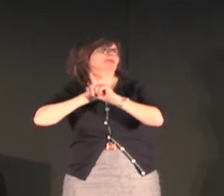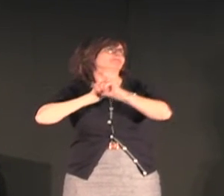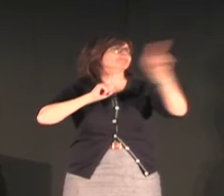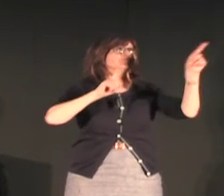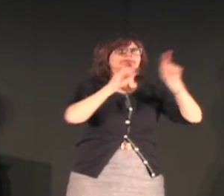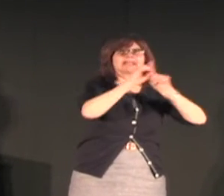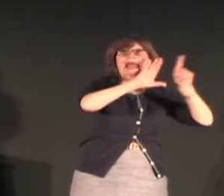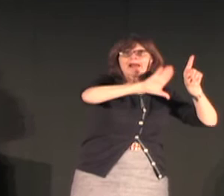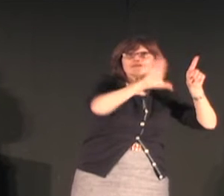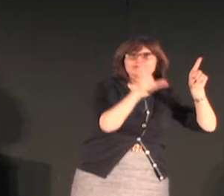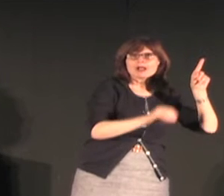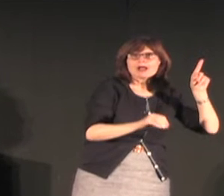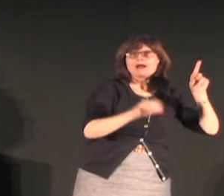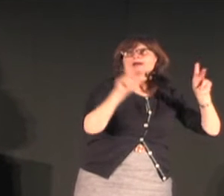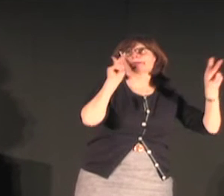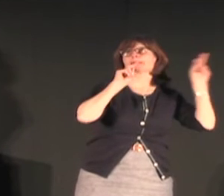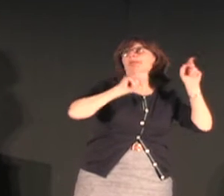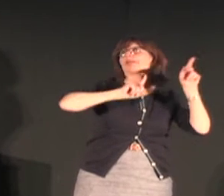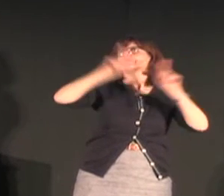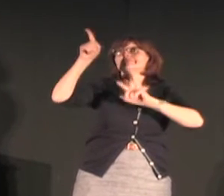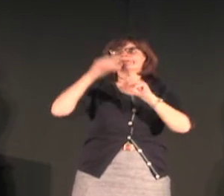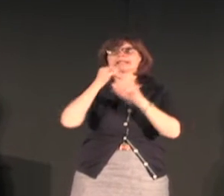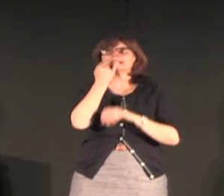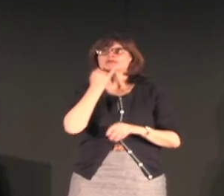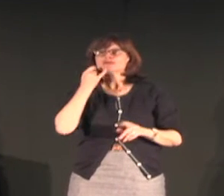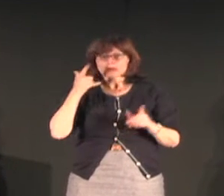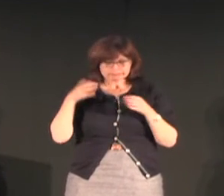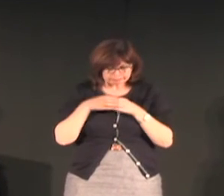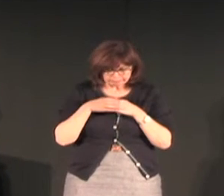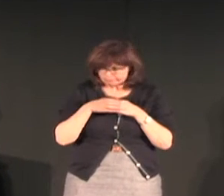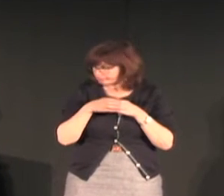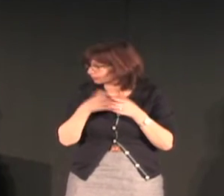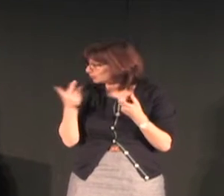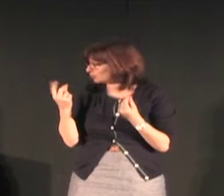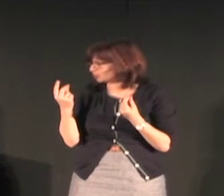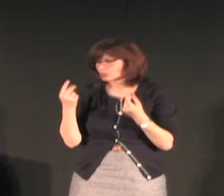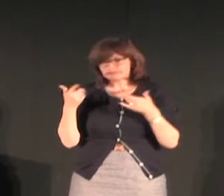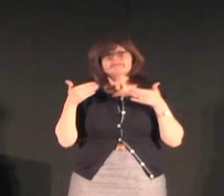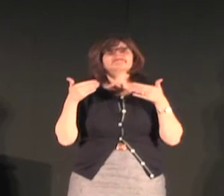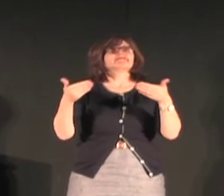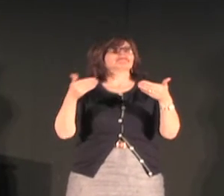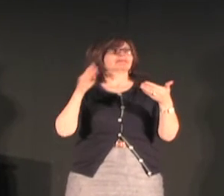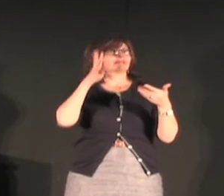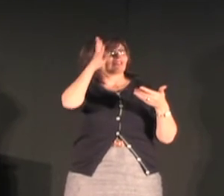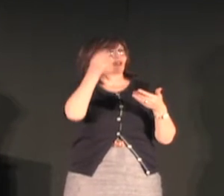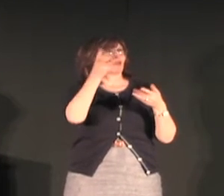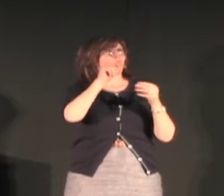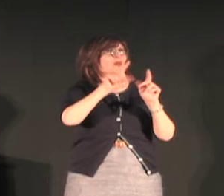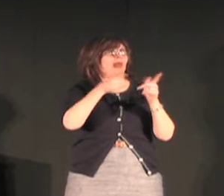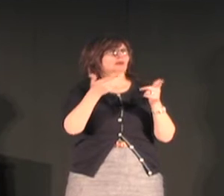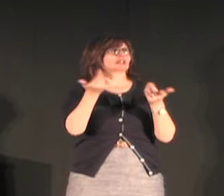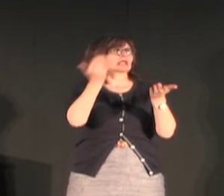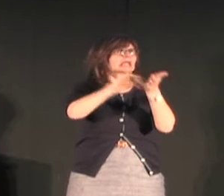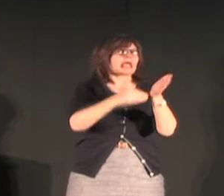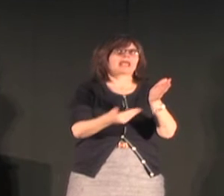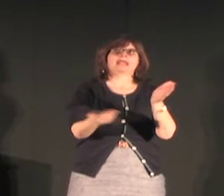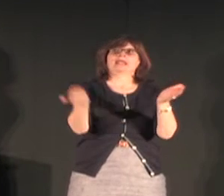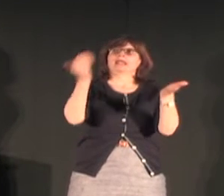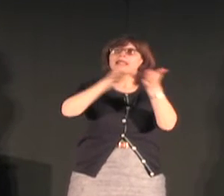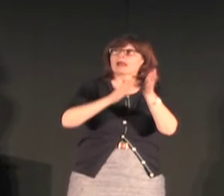as different languages are being studied all over the world we're seeing this is happening on all continents that people and wherever there are community